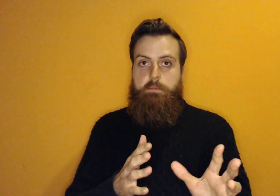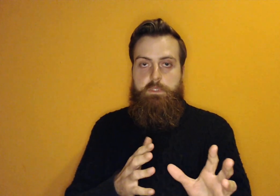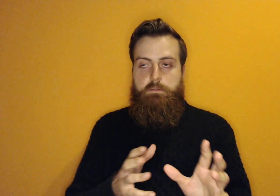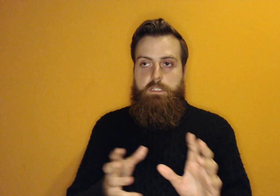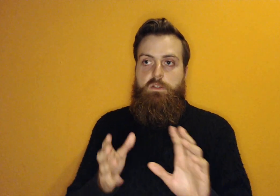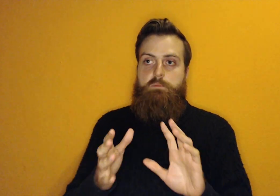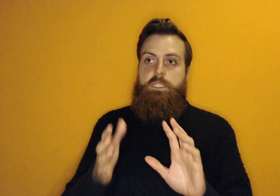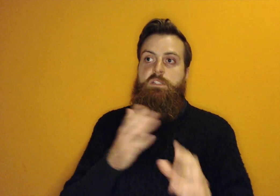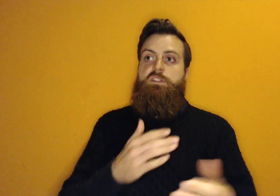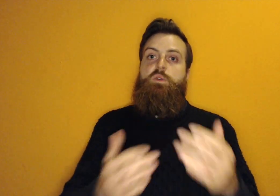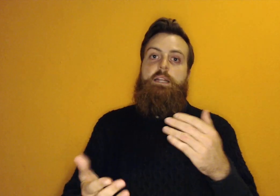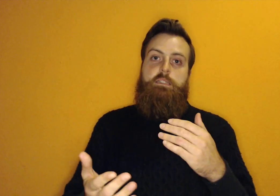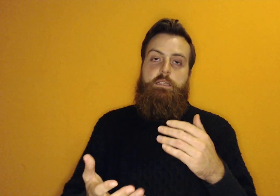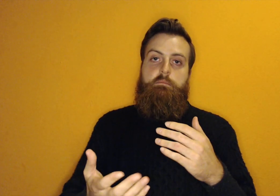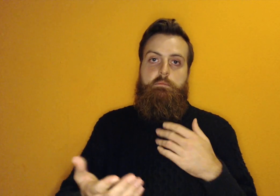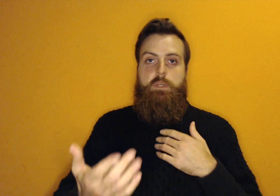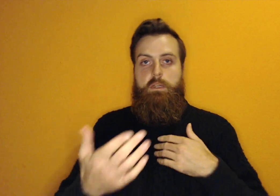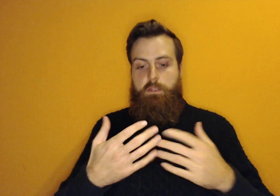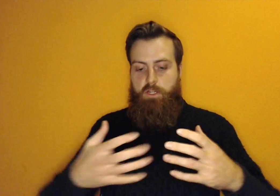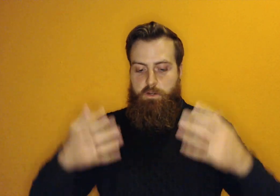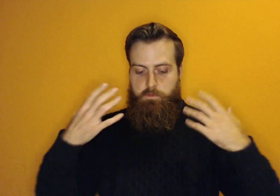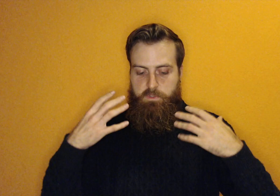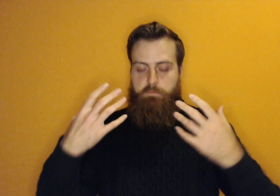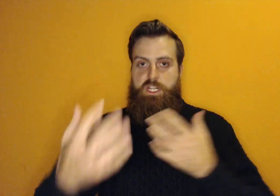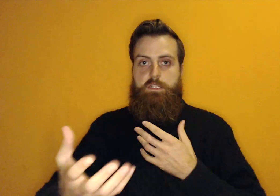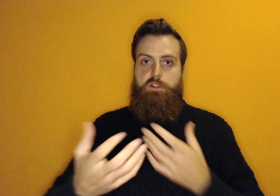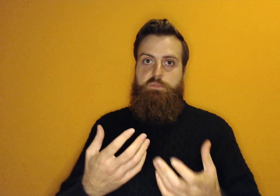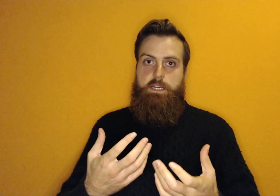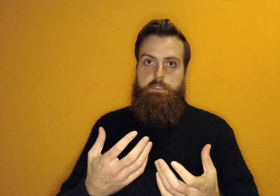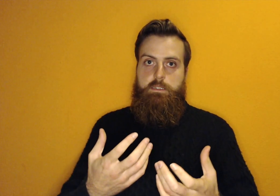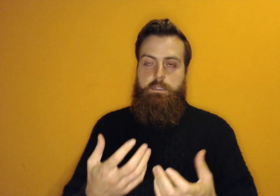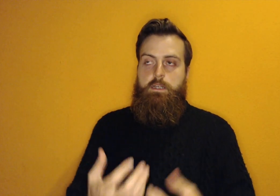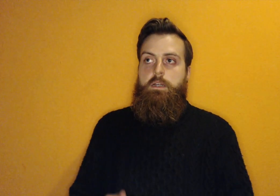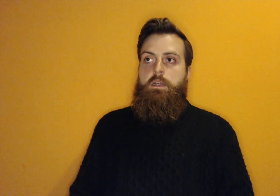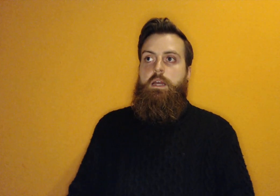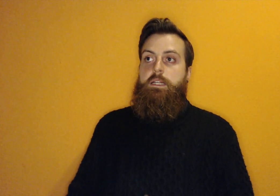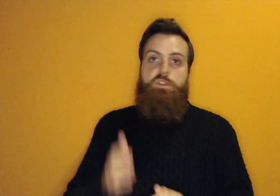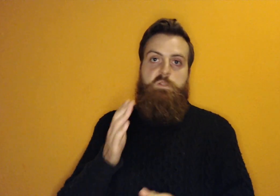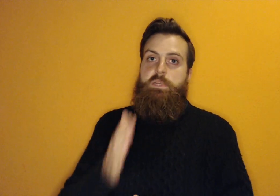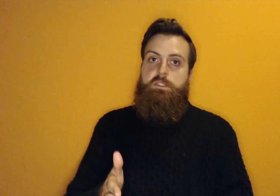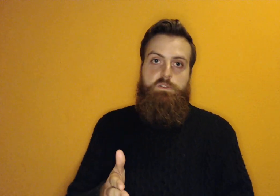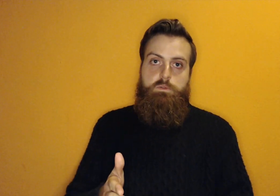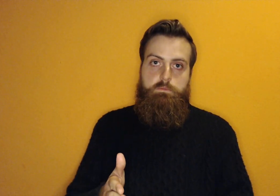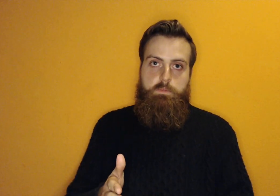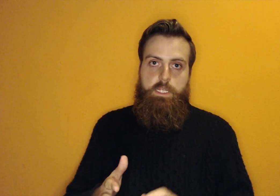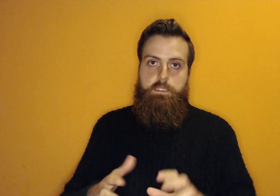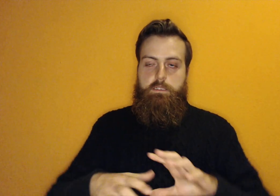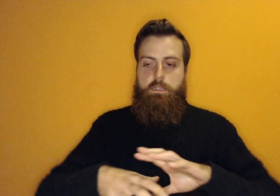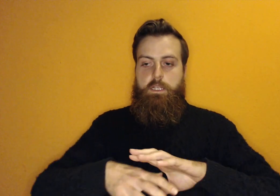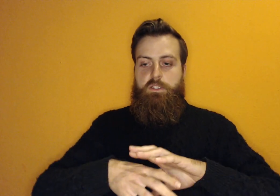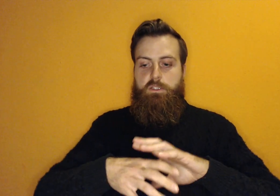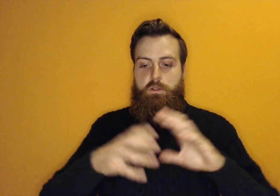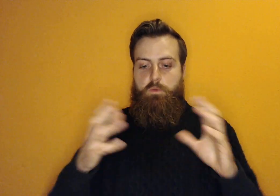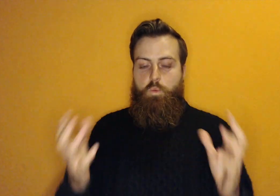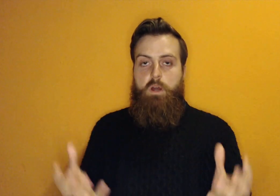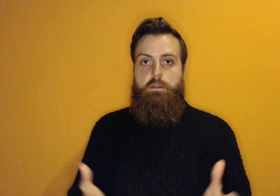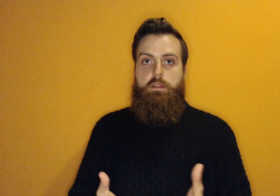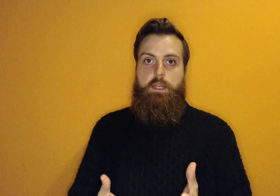It's not split into duality, you know, subject and object. And it's not split at all. It's it's one thing.